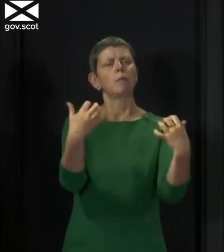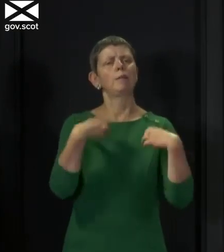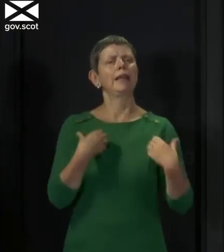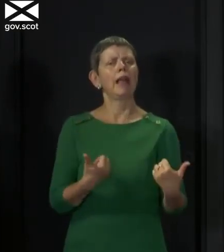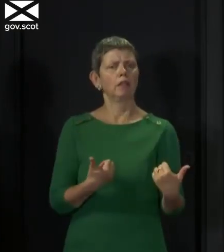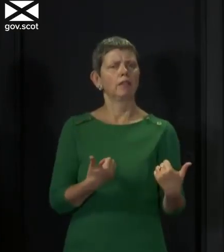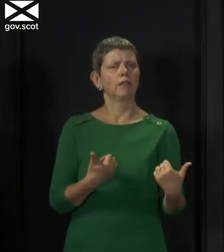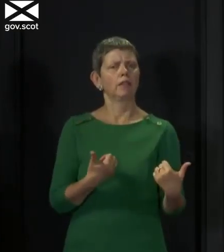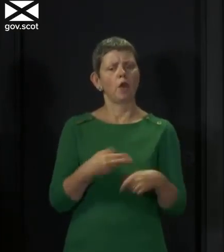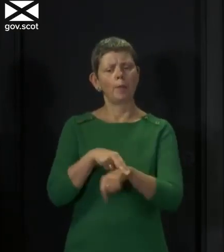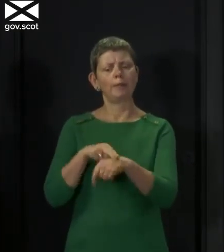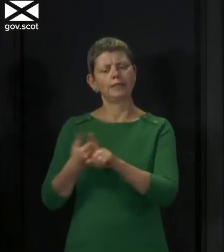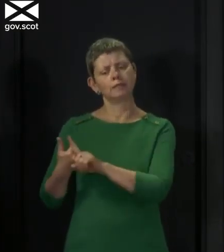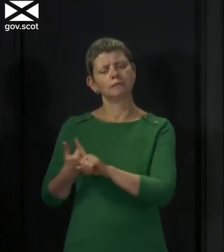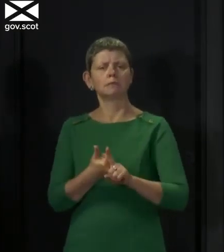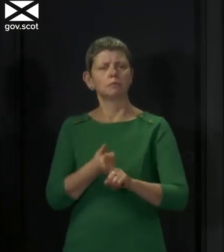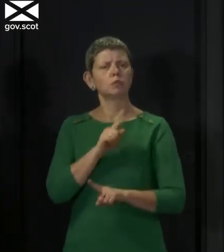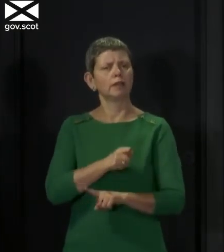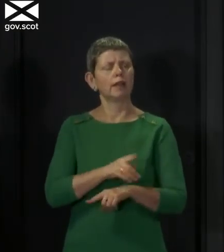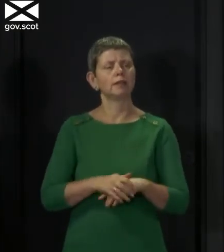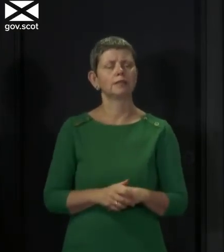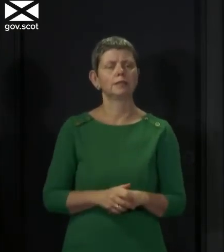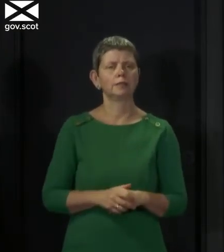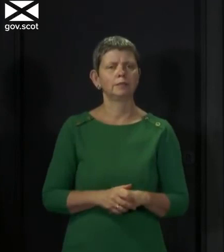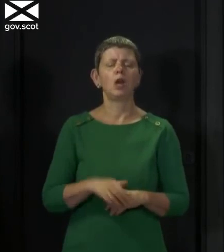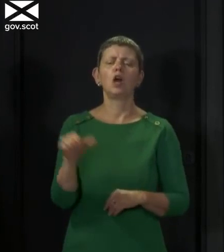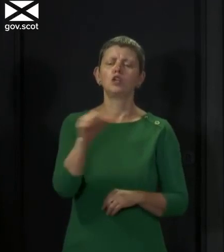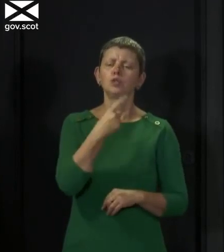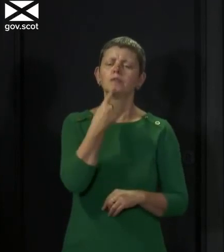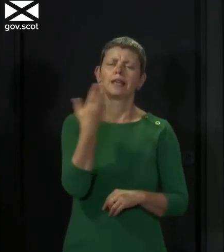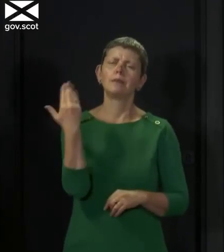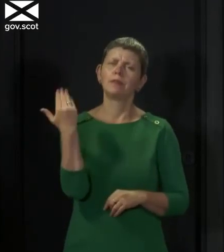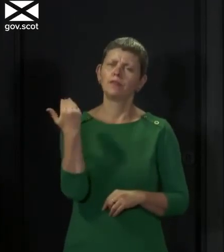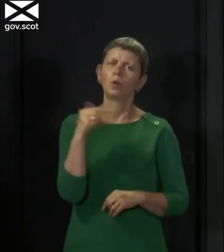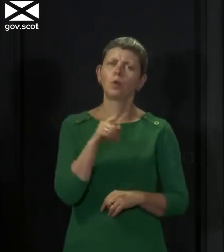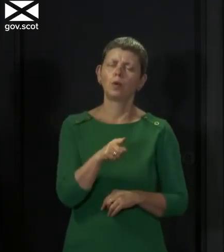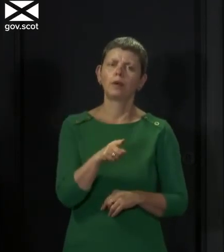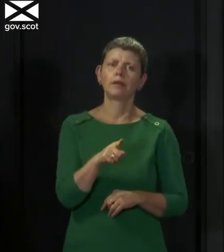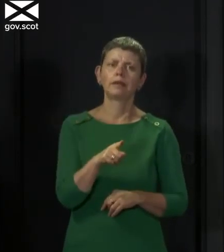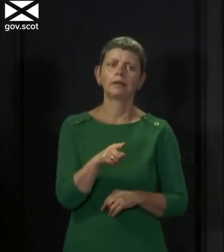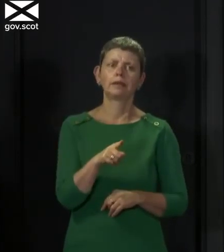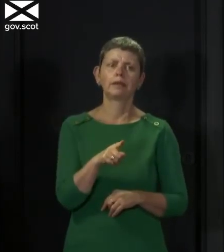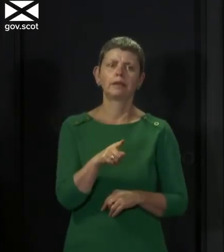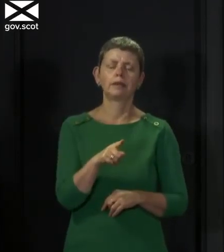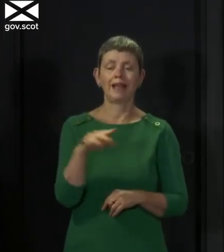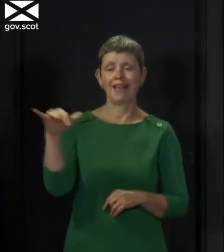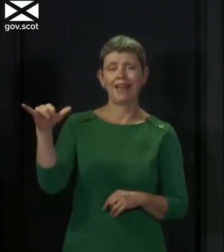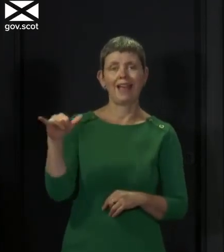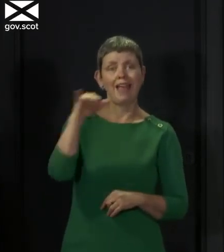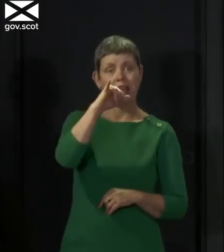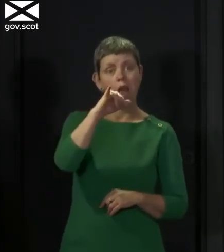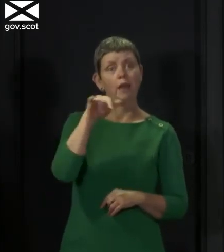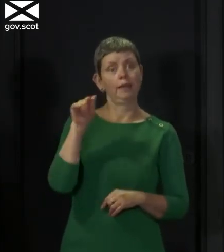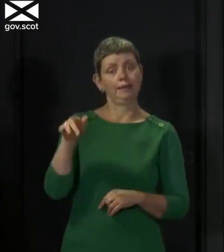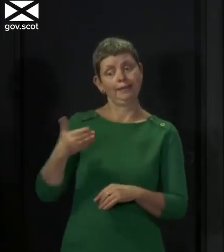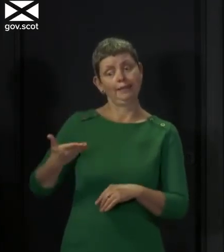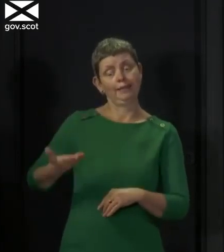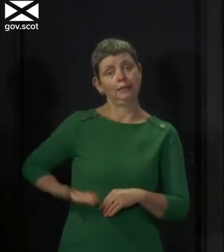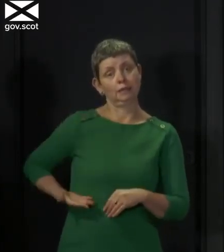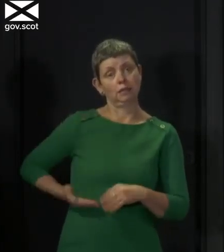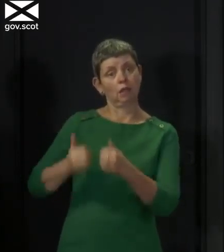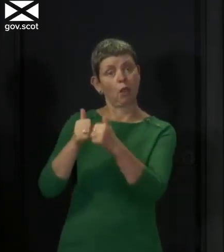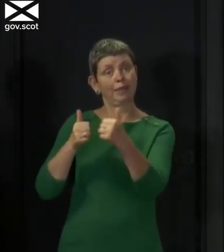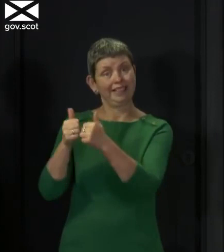a backstop one. Can I say a final word, actually, which I should have said in my initial answer, about the concerns of the airline industry, but I think